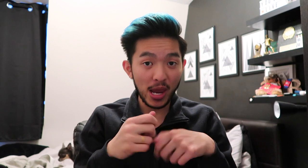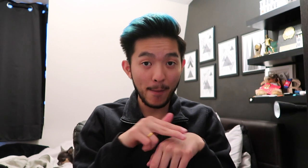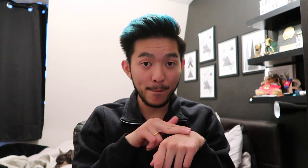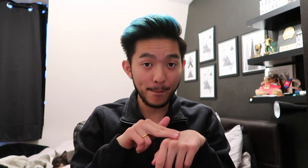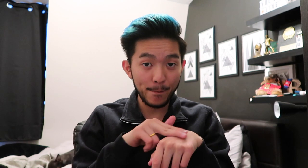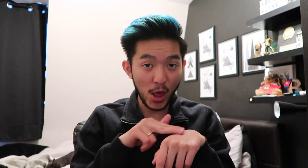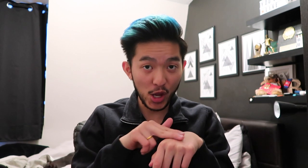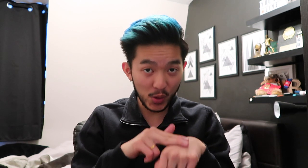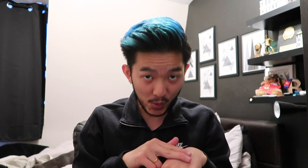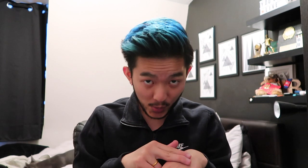blue.